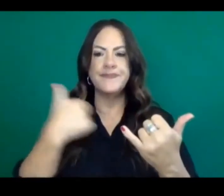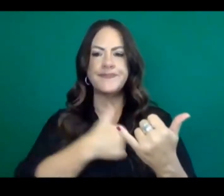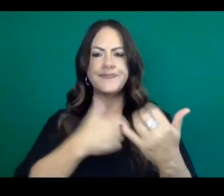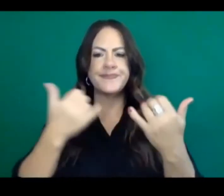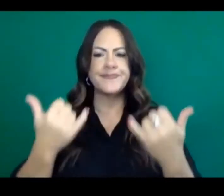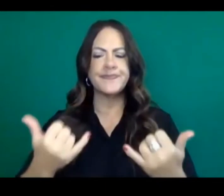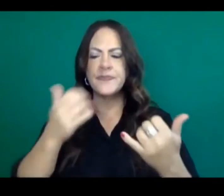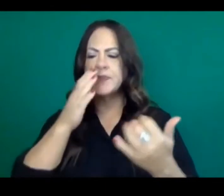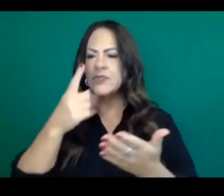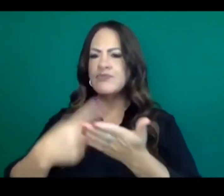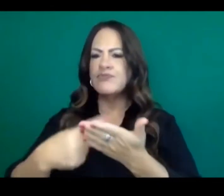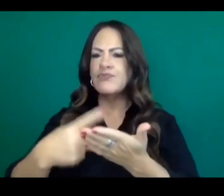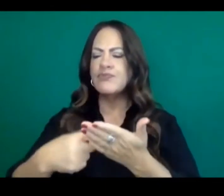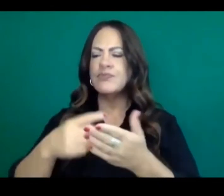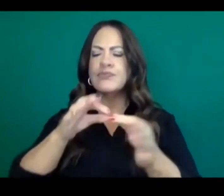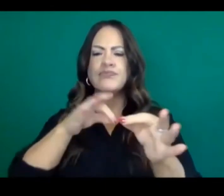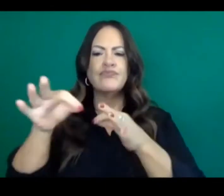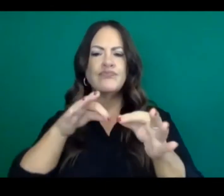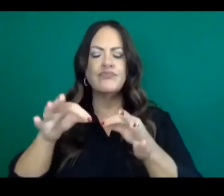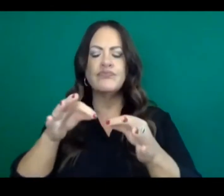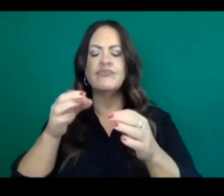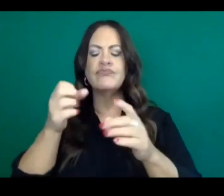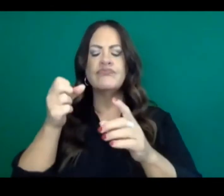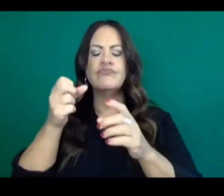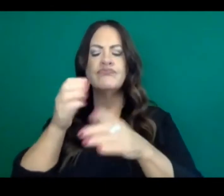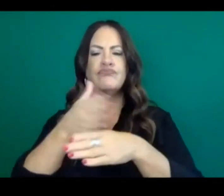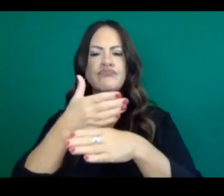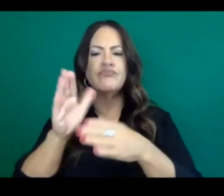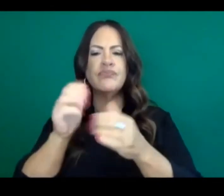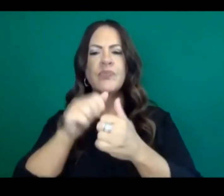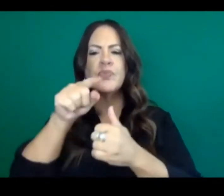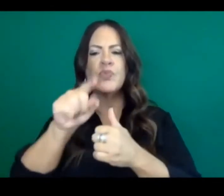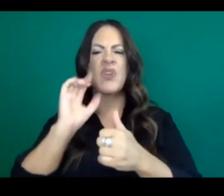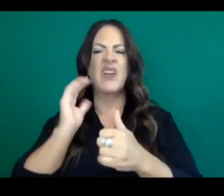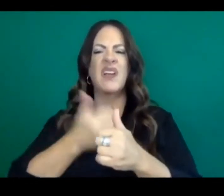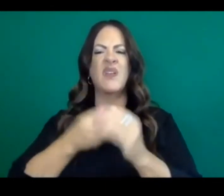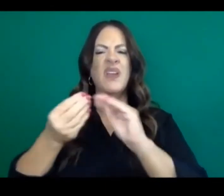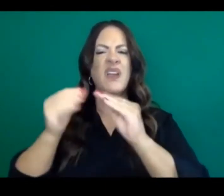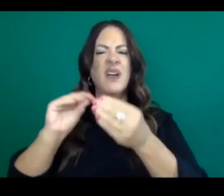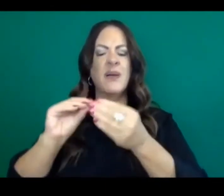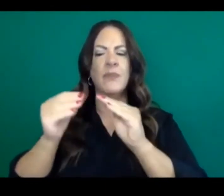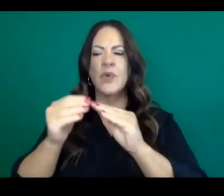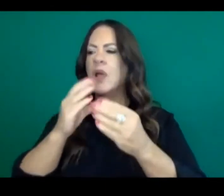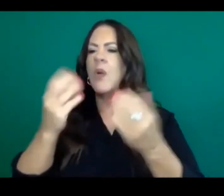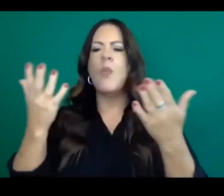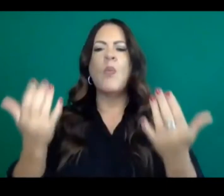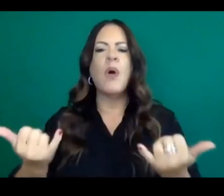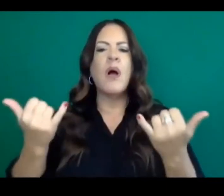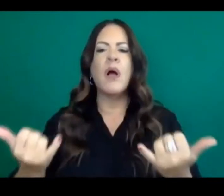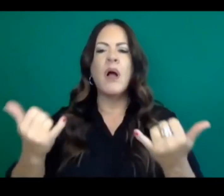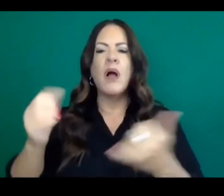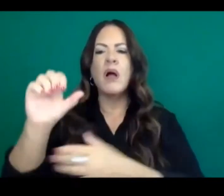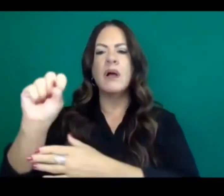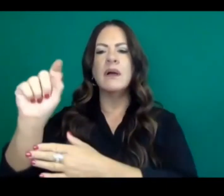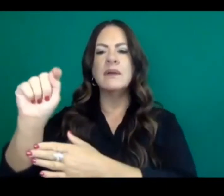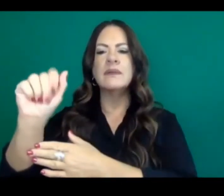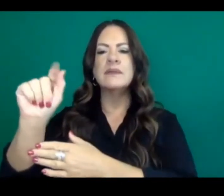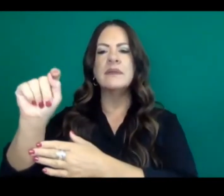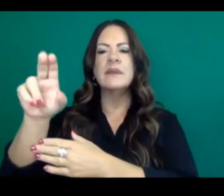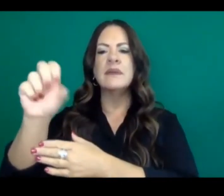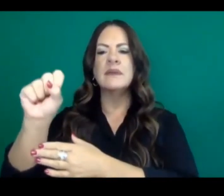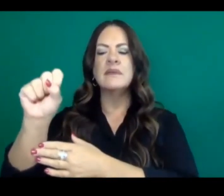our typical numbers, share with you what the status is of our COVID-19 data across the state,